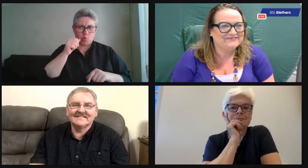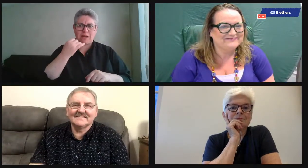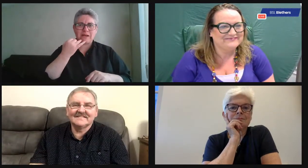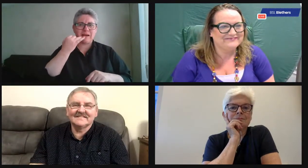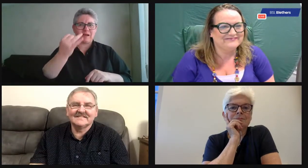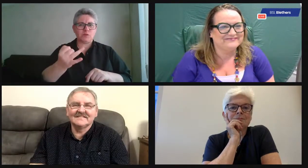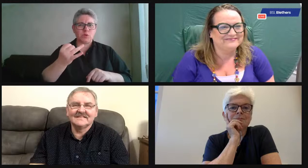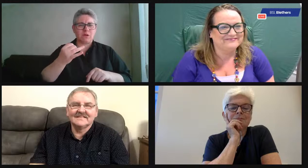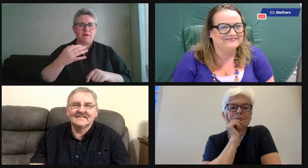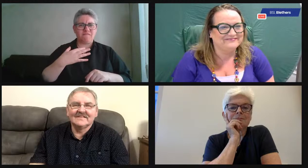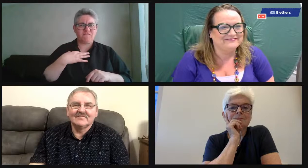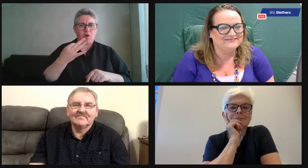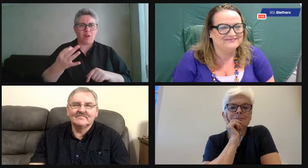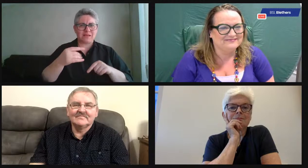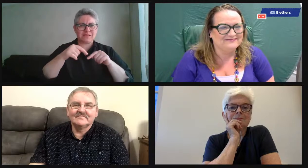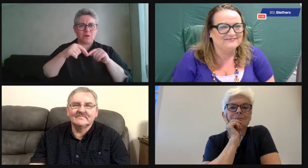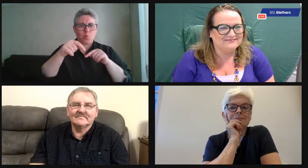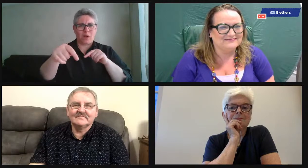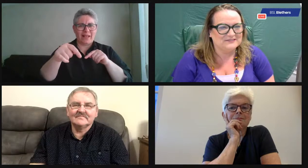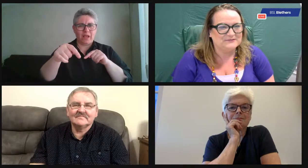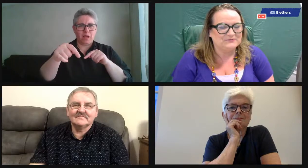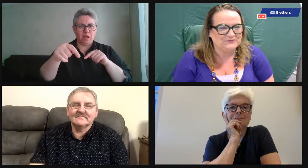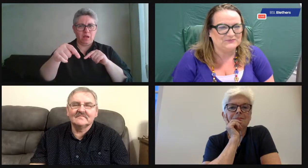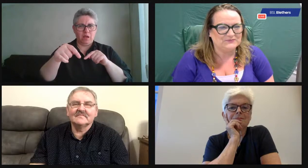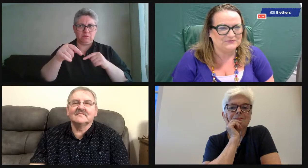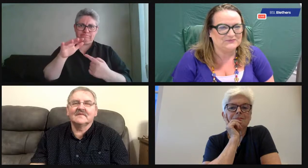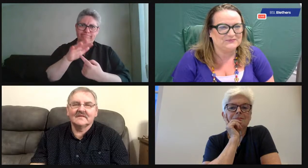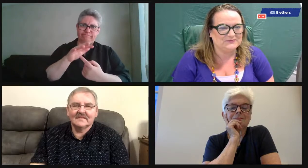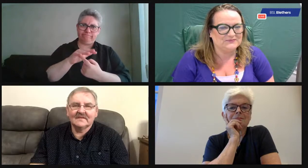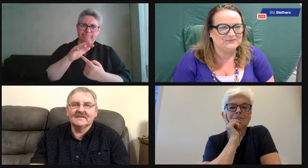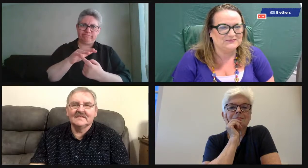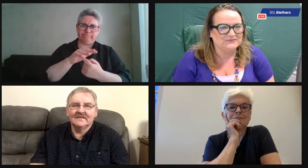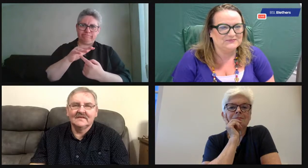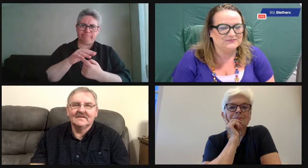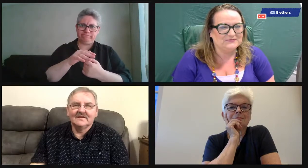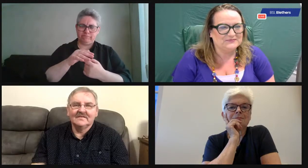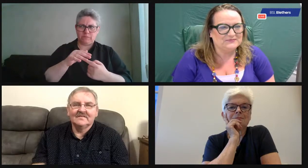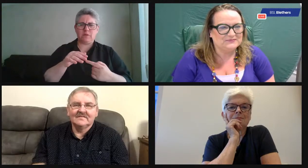Now, the three of you are aware that next week is the UK's Volunteers Week.